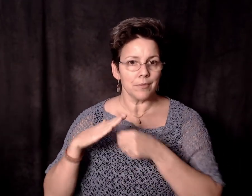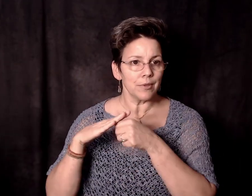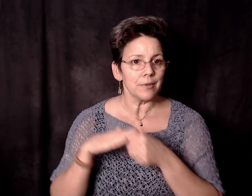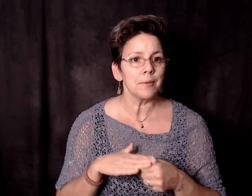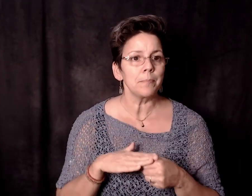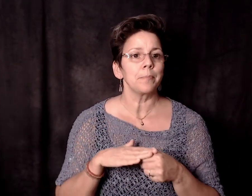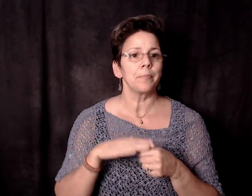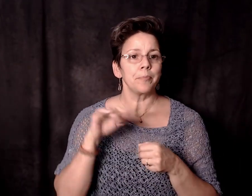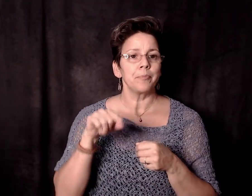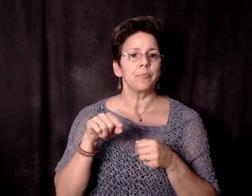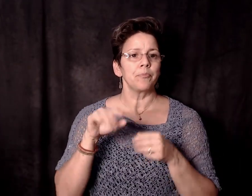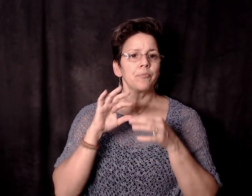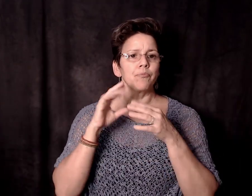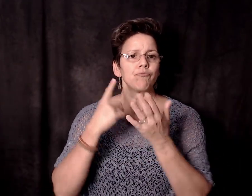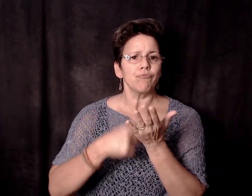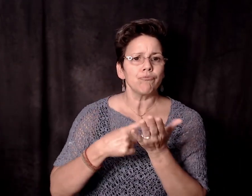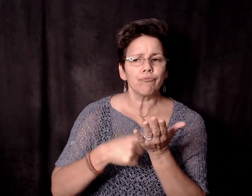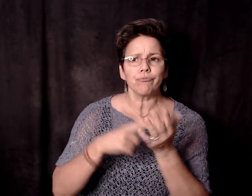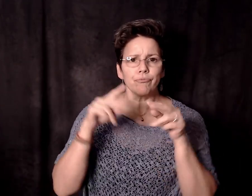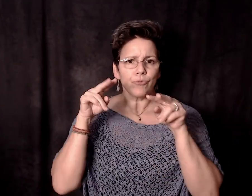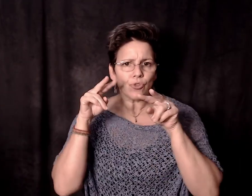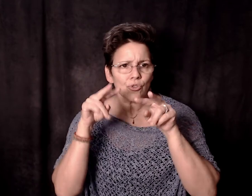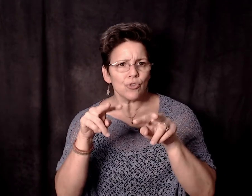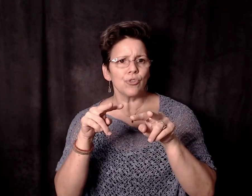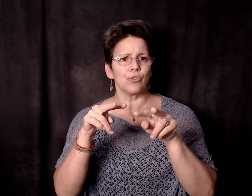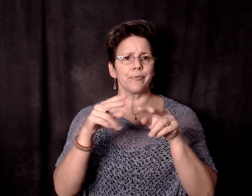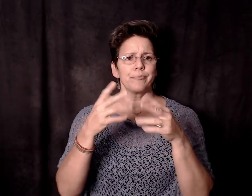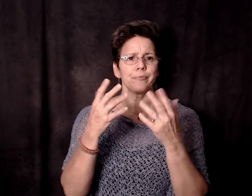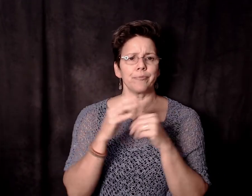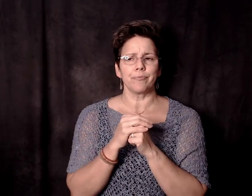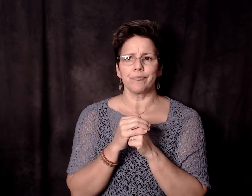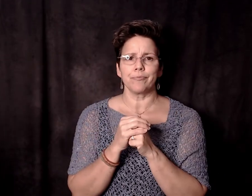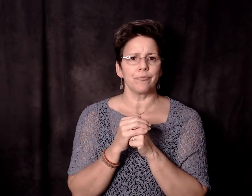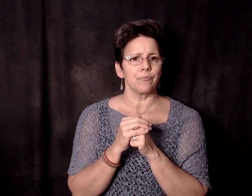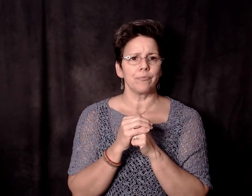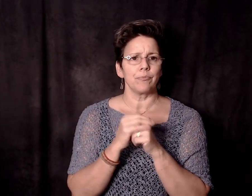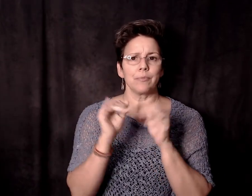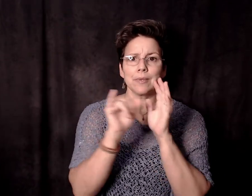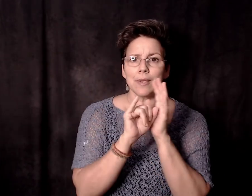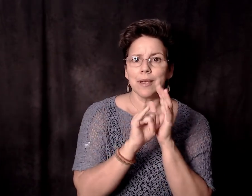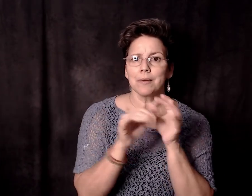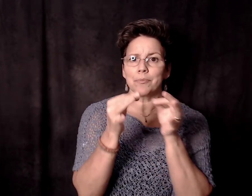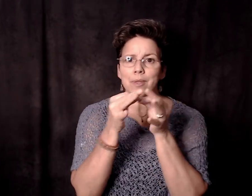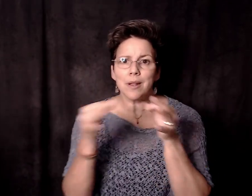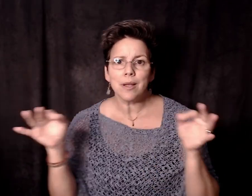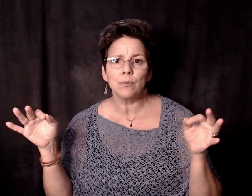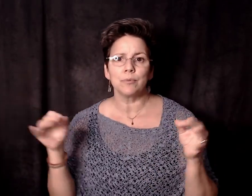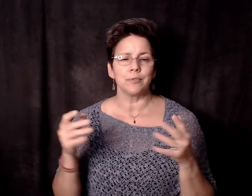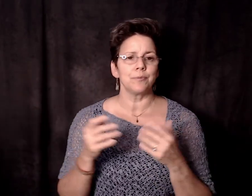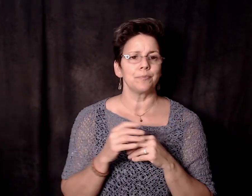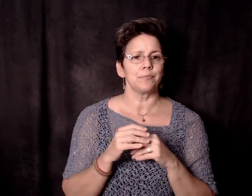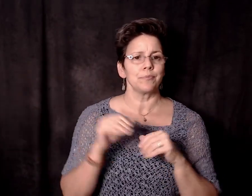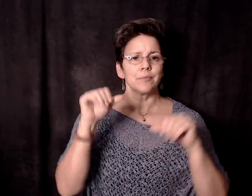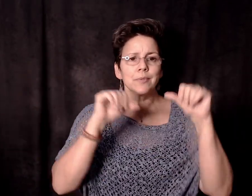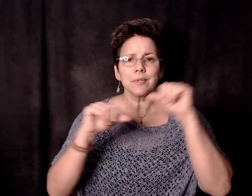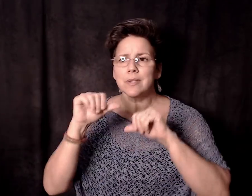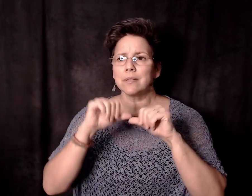You get frustrated. You feel trapped sometimes. I don't think you do. Because I don't think you're afraid as much as you do.